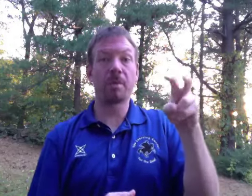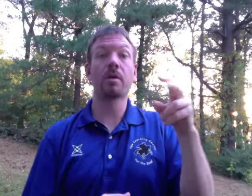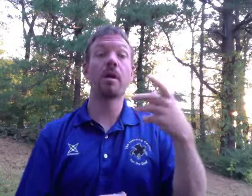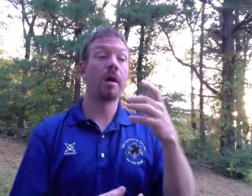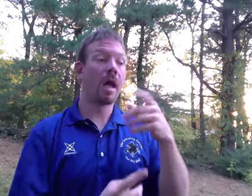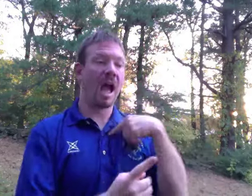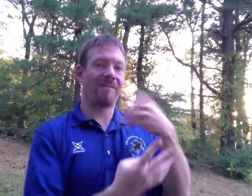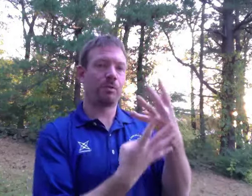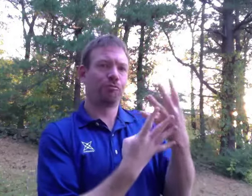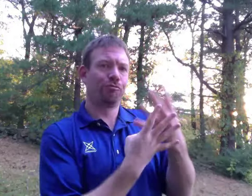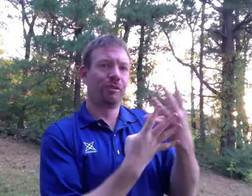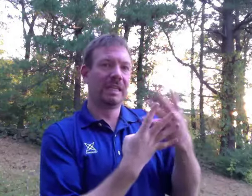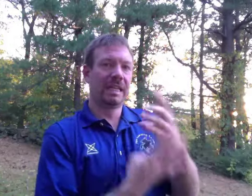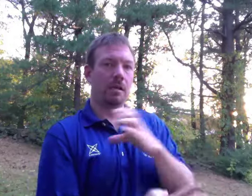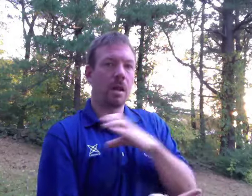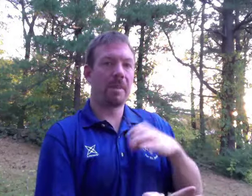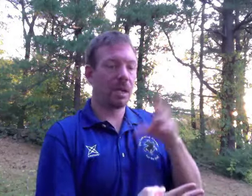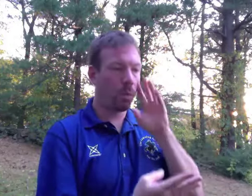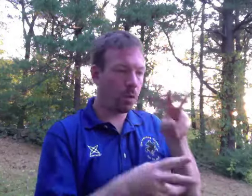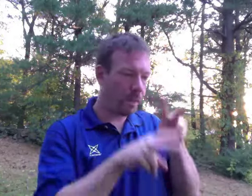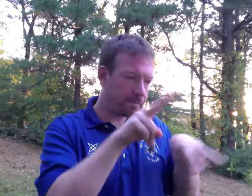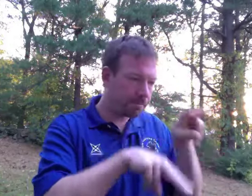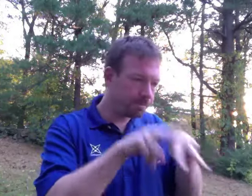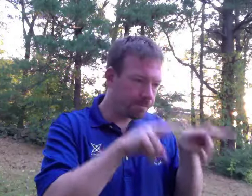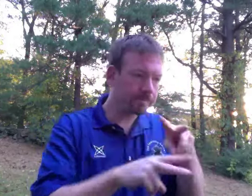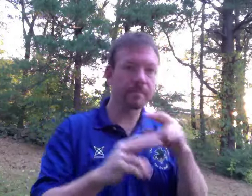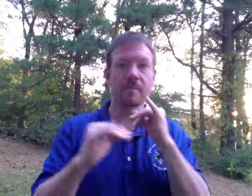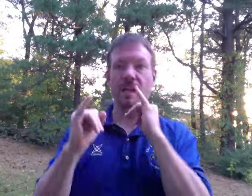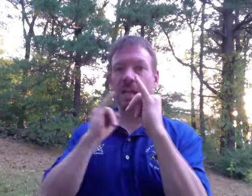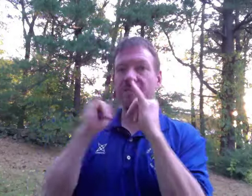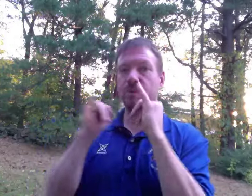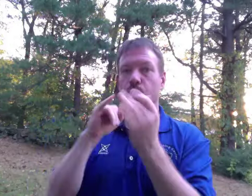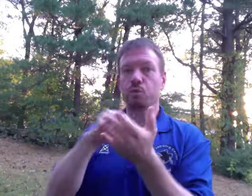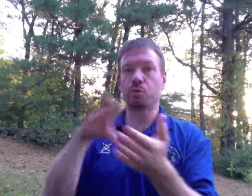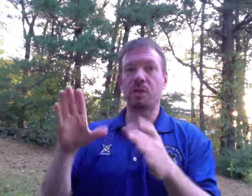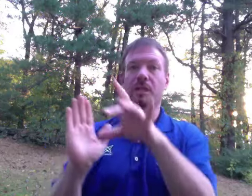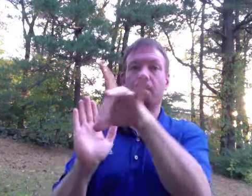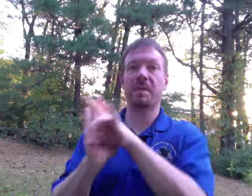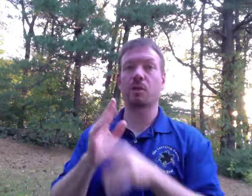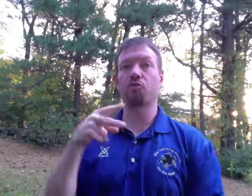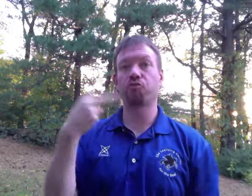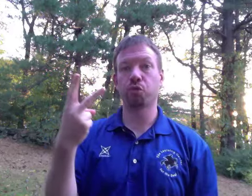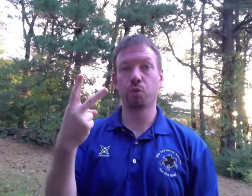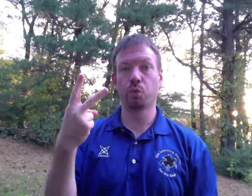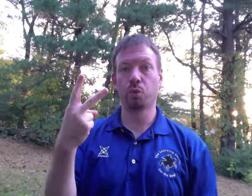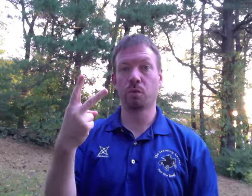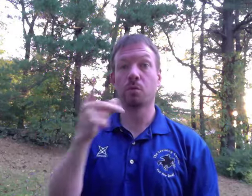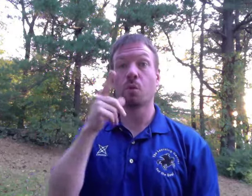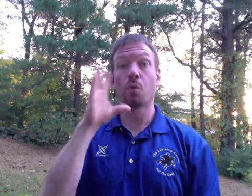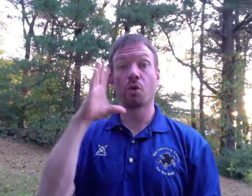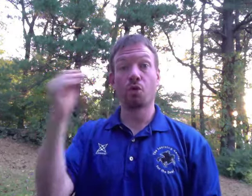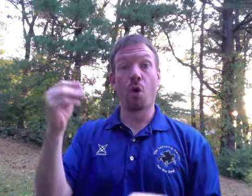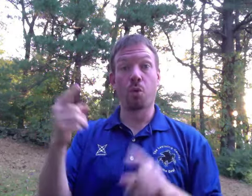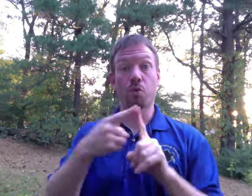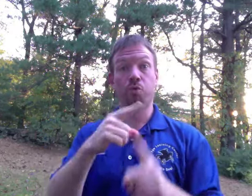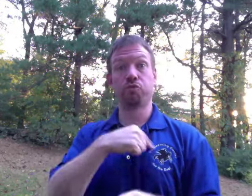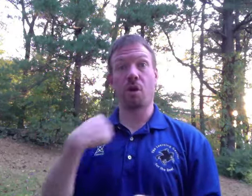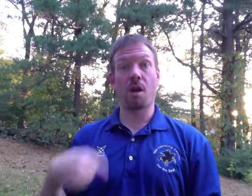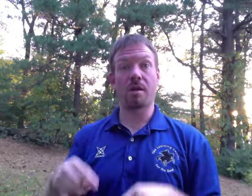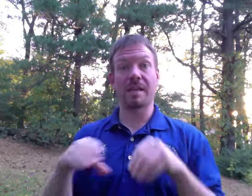explanation. We then have a screening committee who will oversee all these applications and then follow that up with an